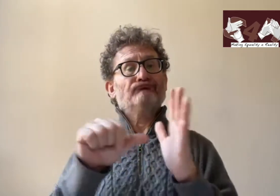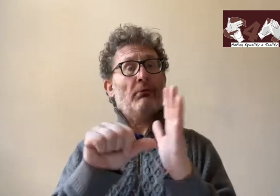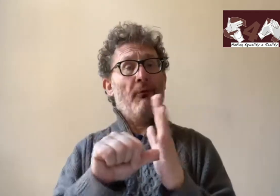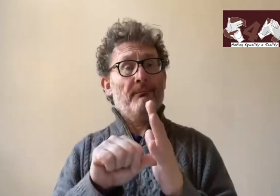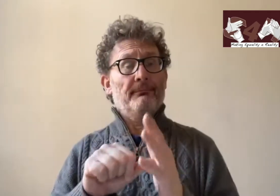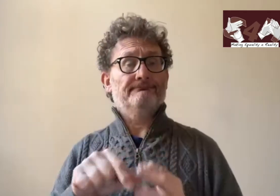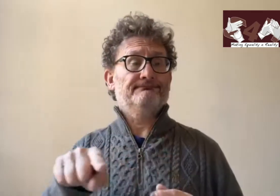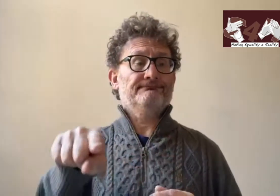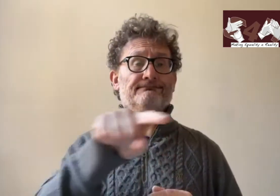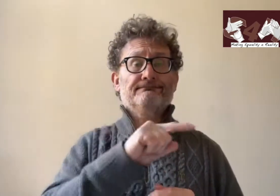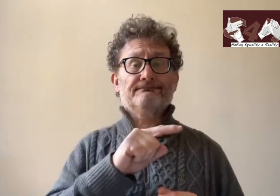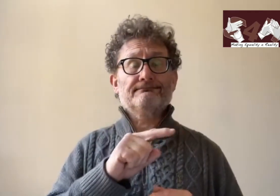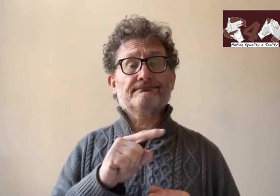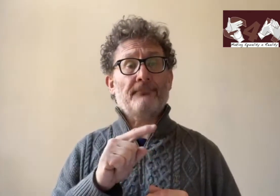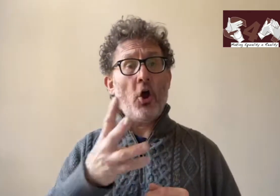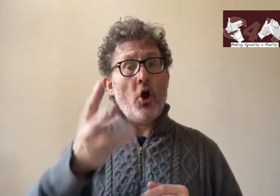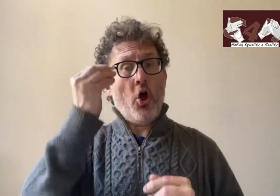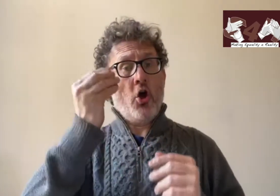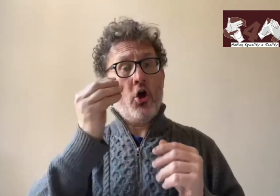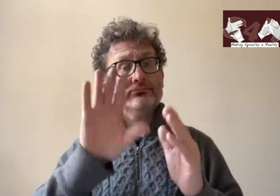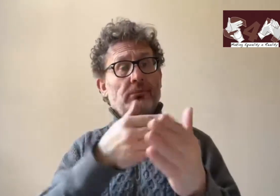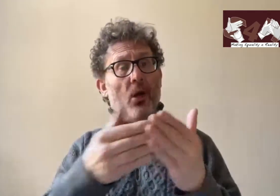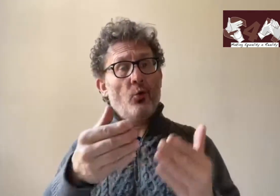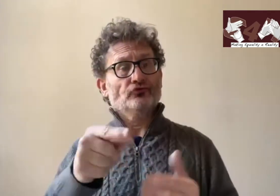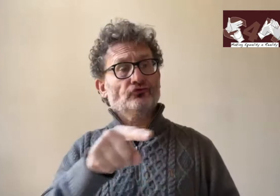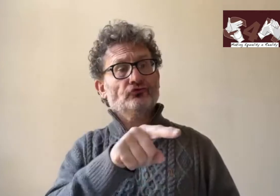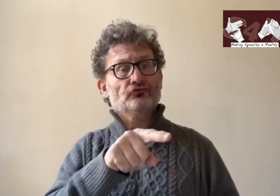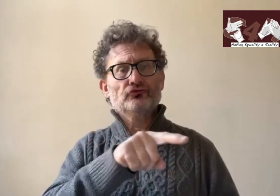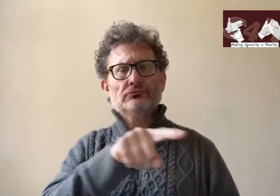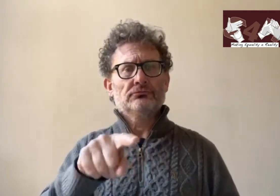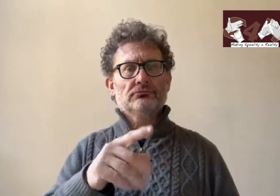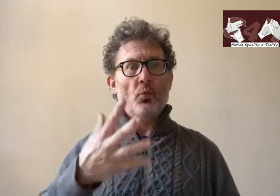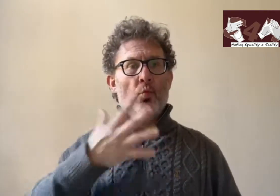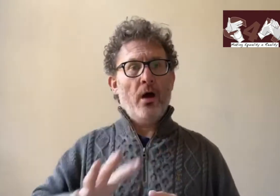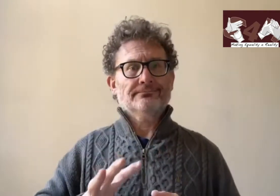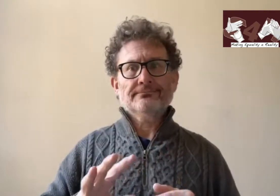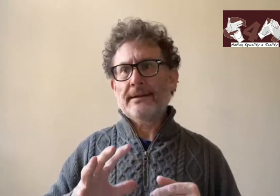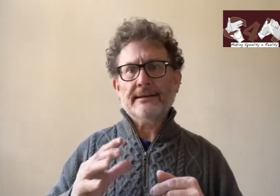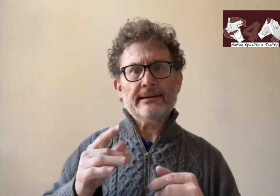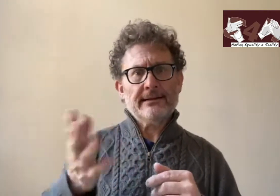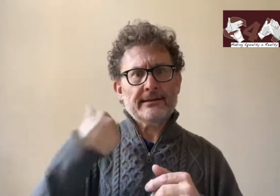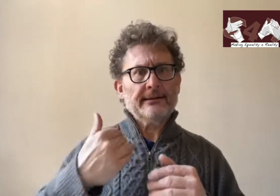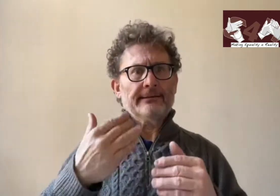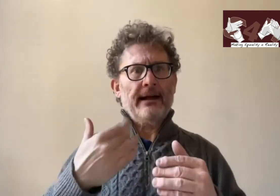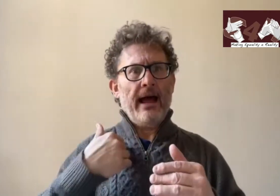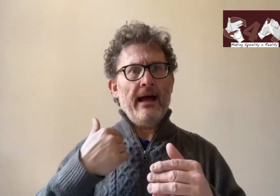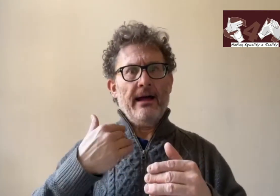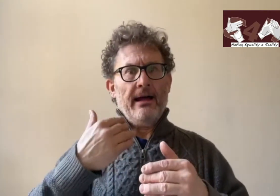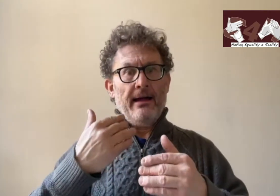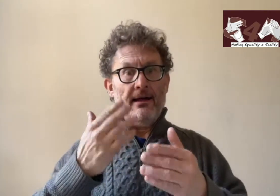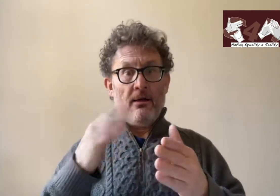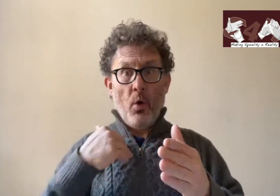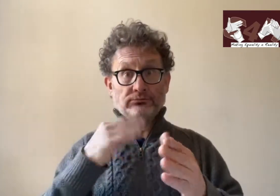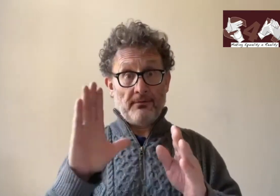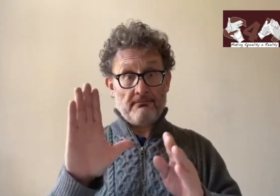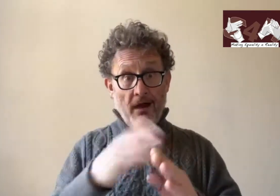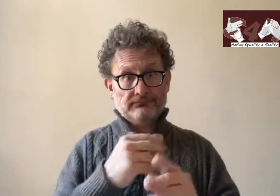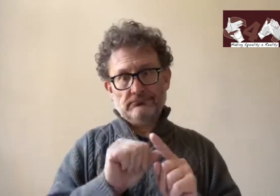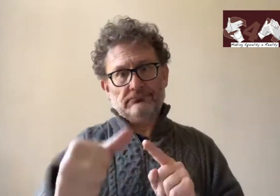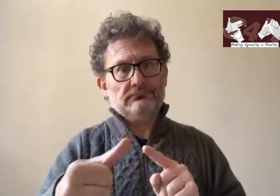and that should be reflected. Now for those who are learning sign language when they say I just want to get through